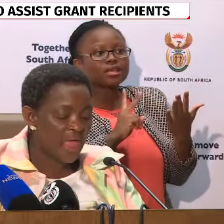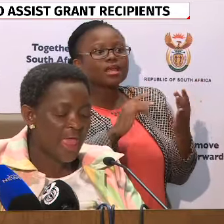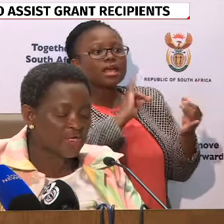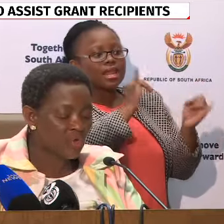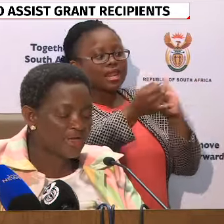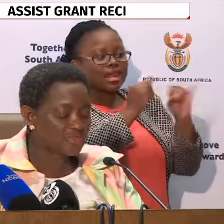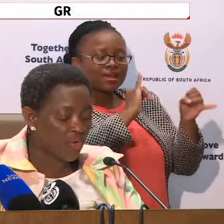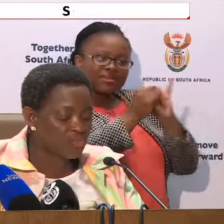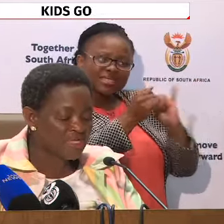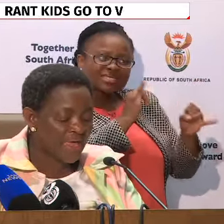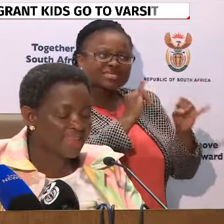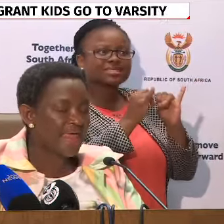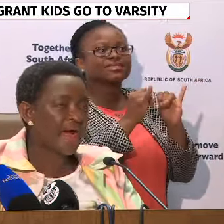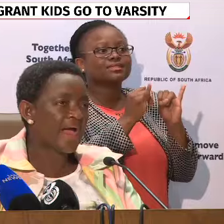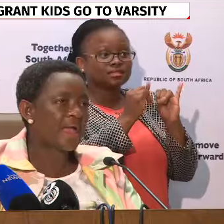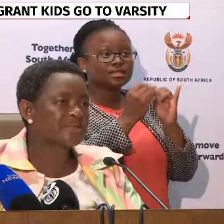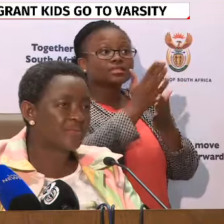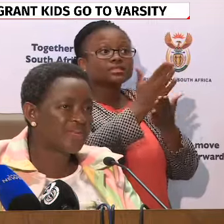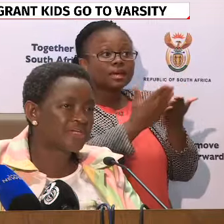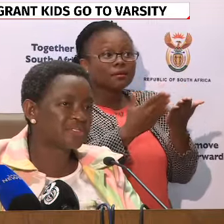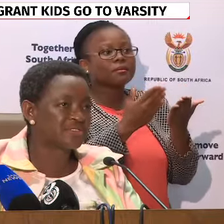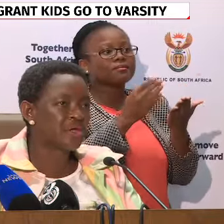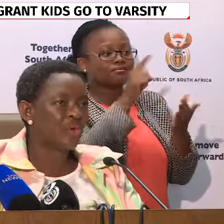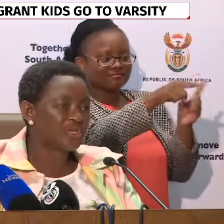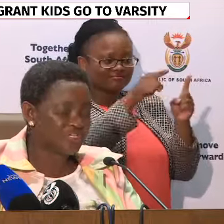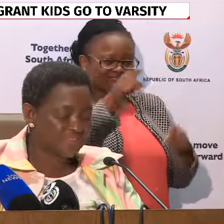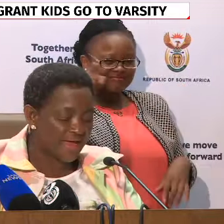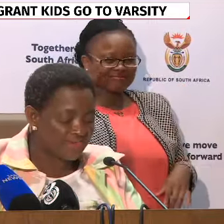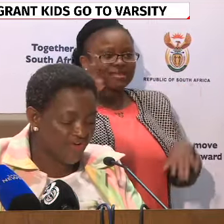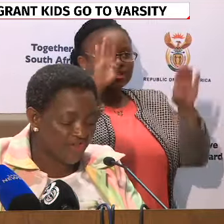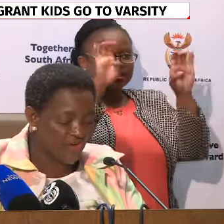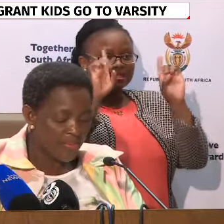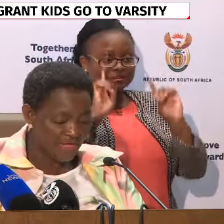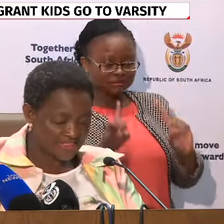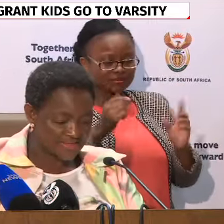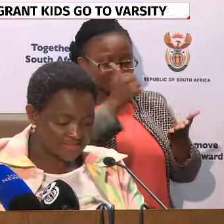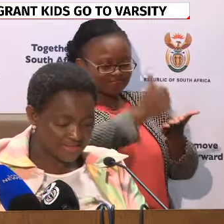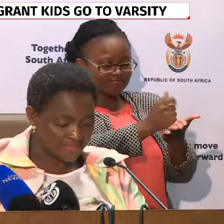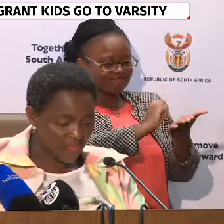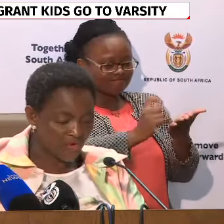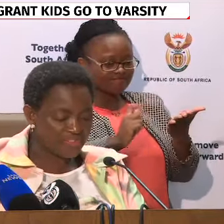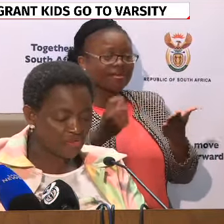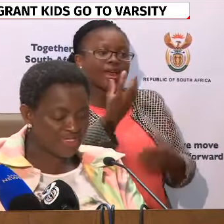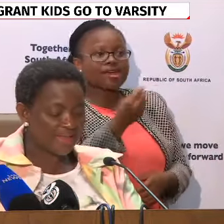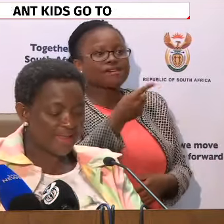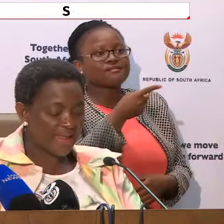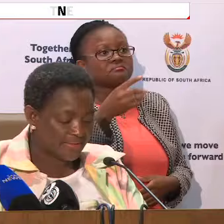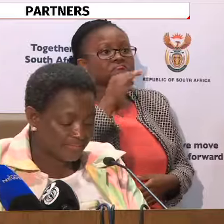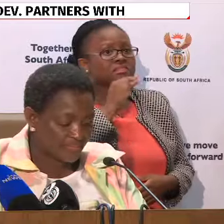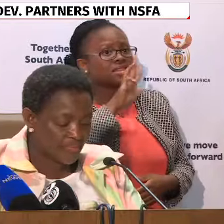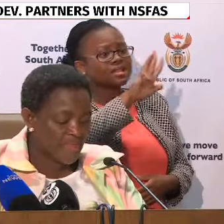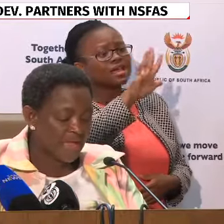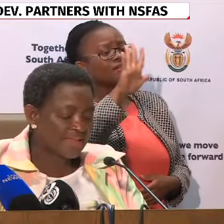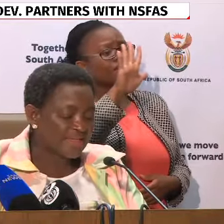actually wrote their examinations, which is 95% of the total number.